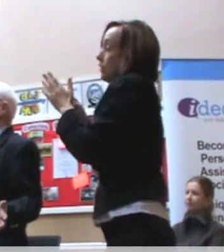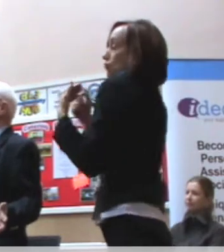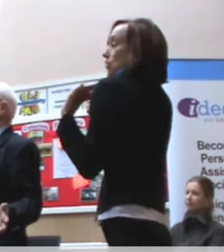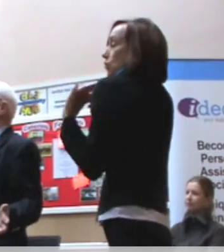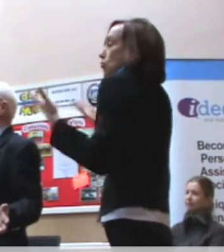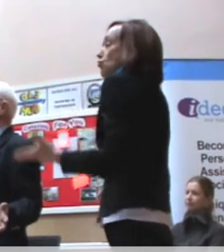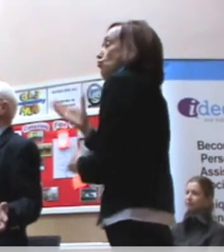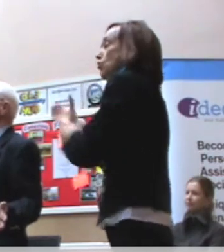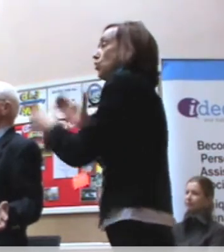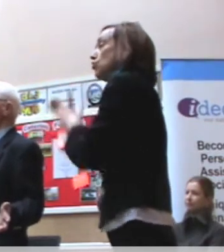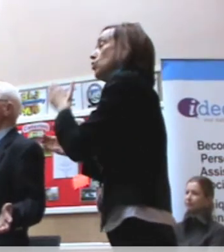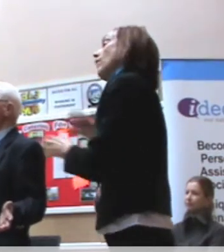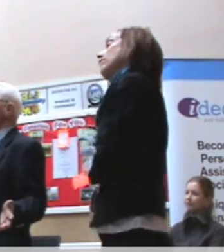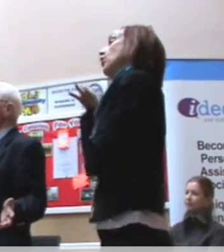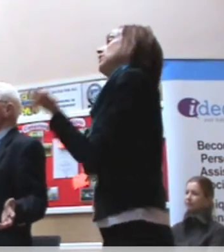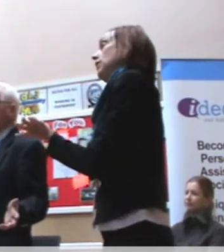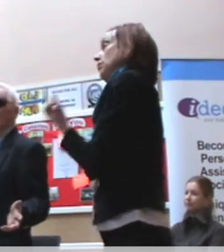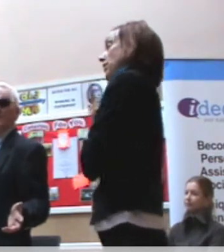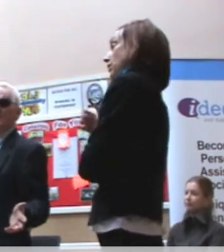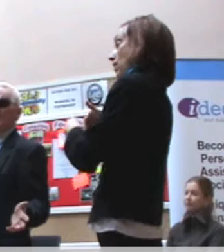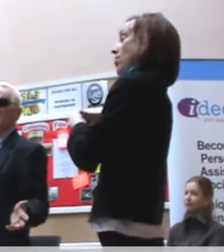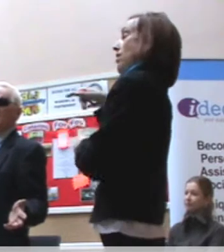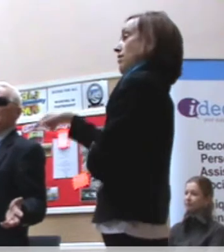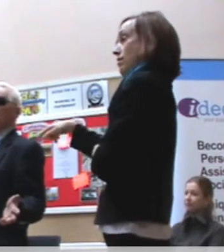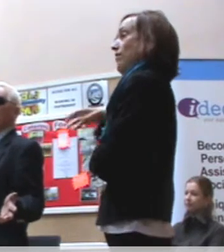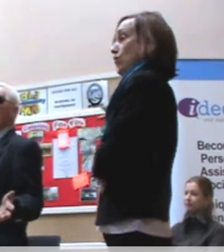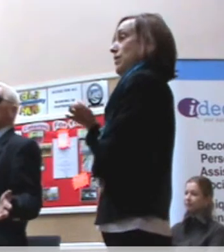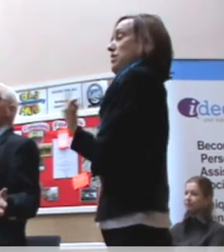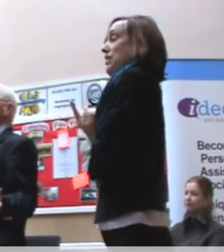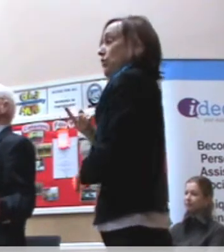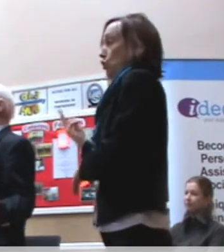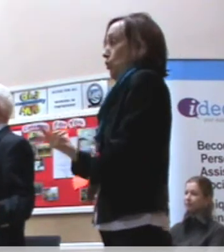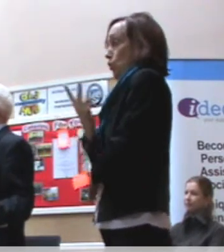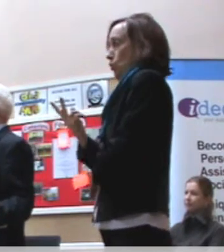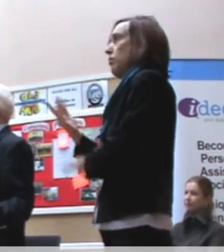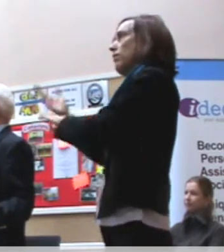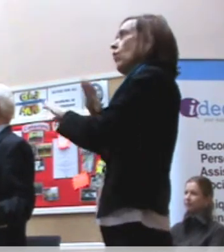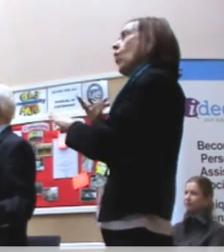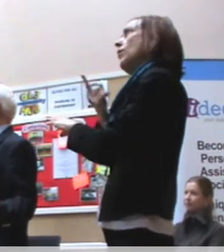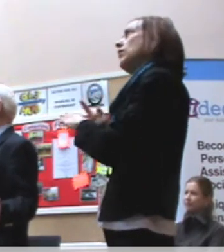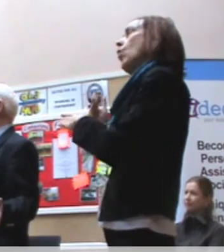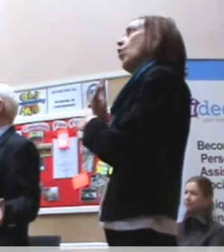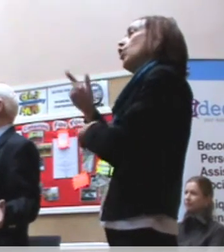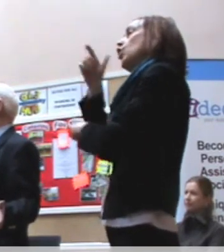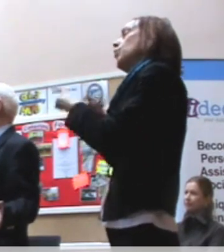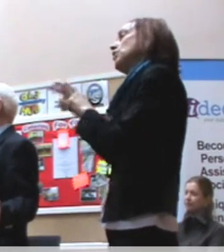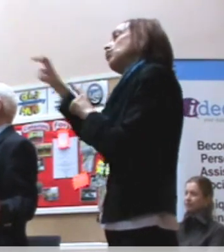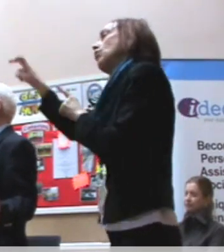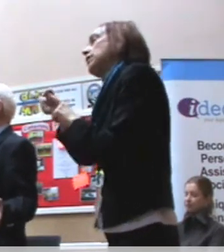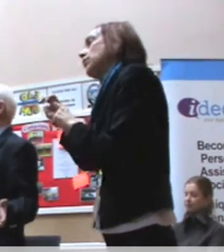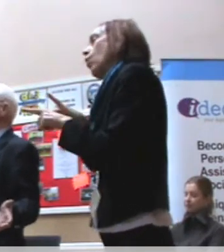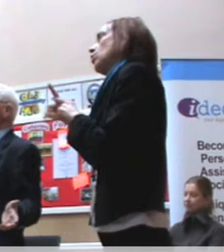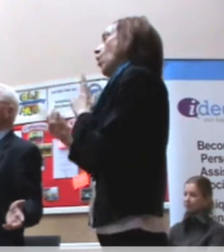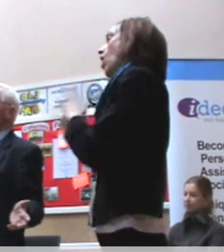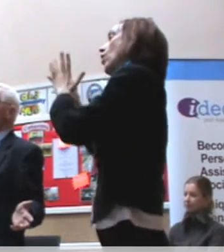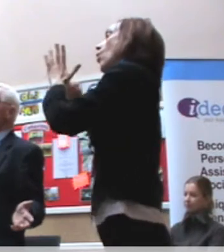equal society for individuals with a dual sensory loss. DeafBlindUK trustee David Evans also gave a speech about the importance